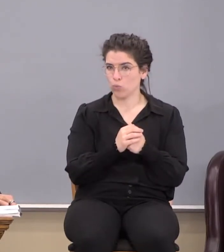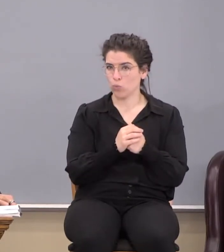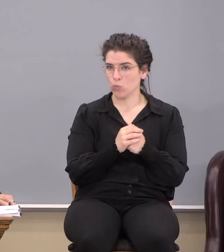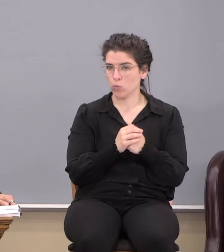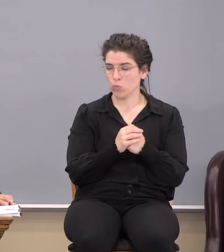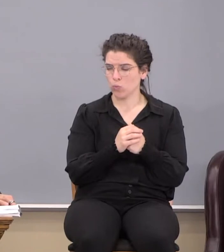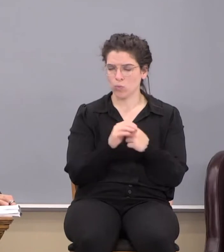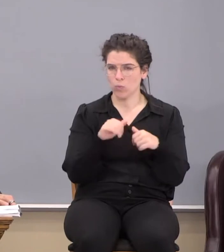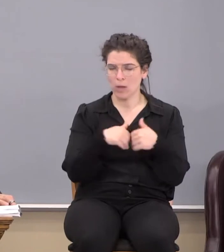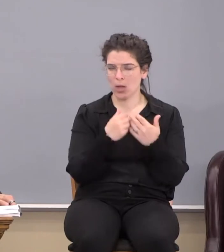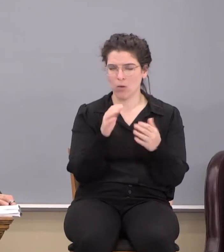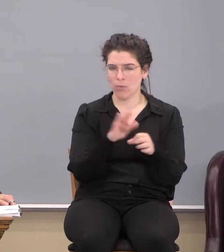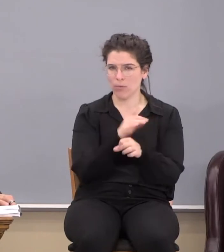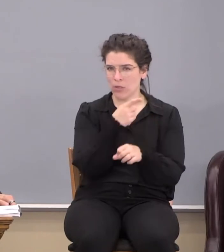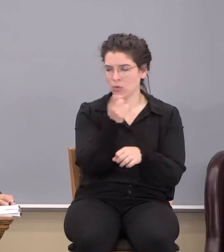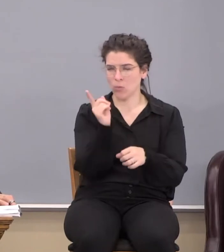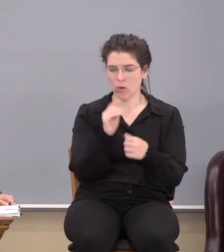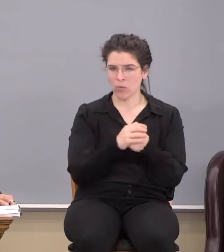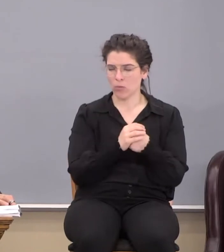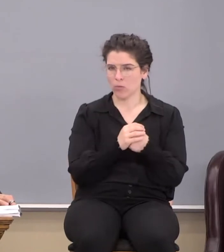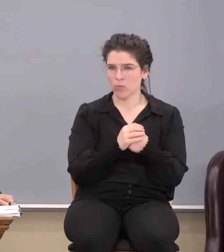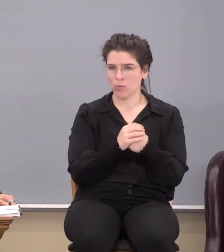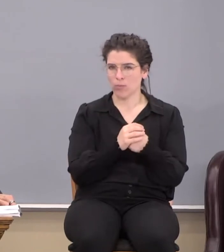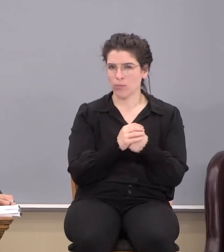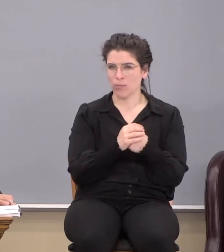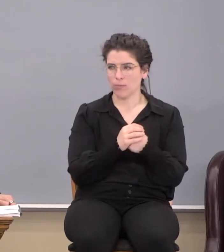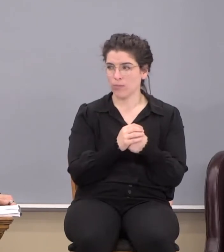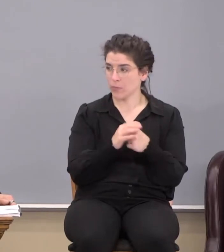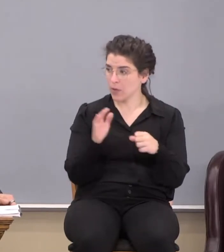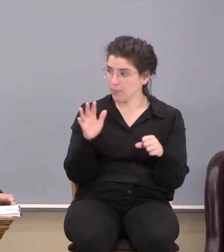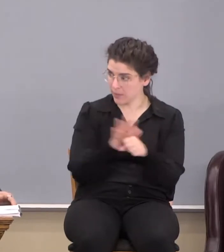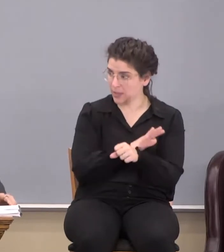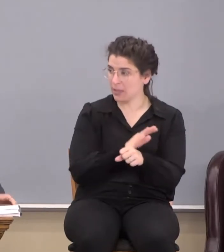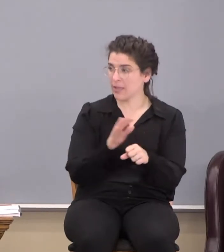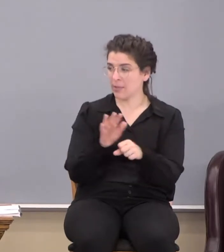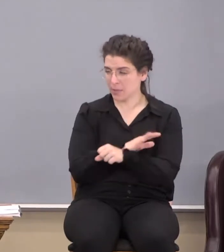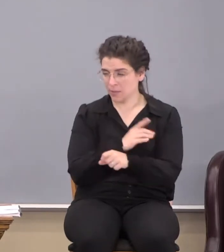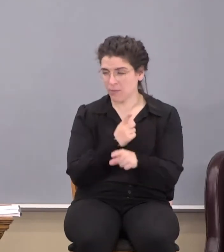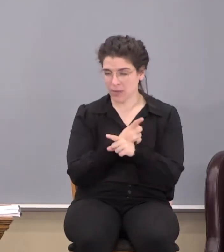How complete are you? Yeah, completely complete.